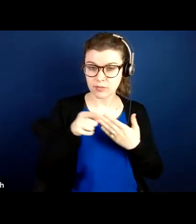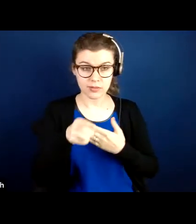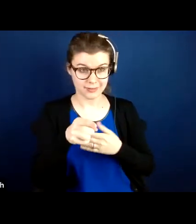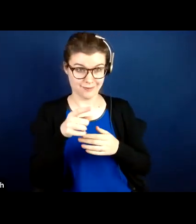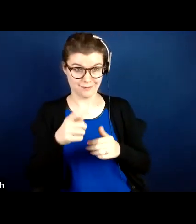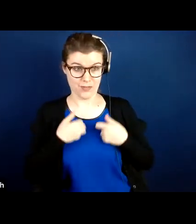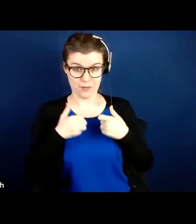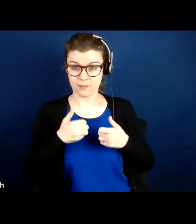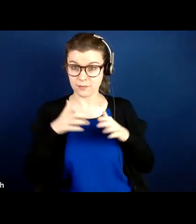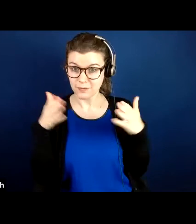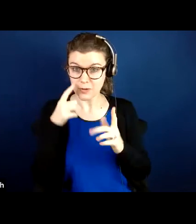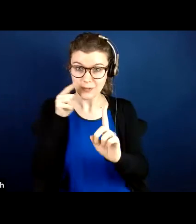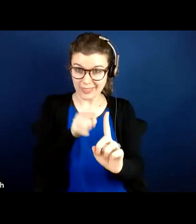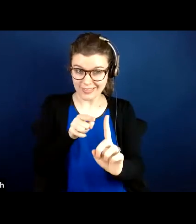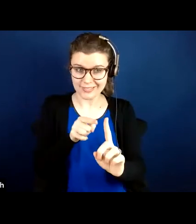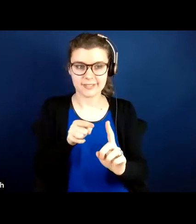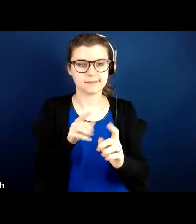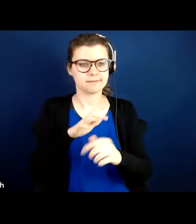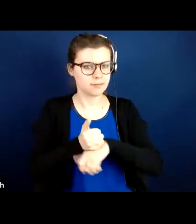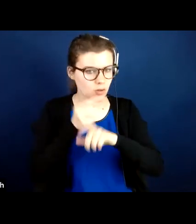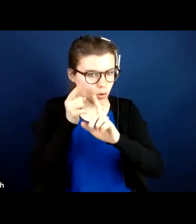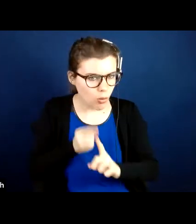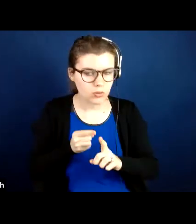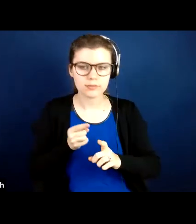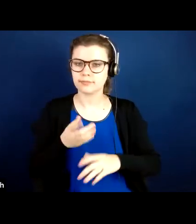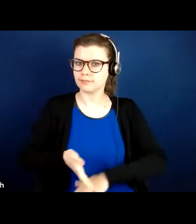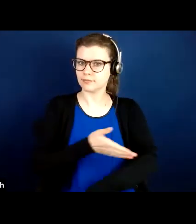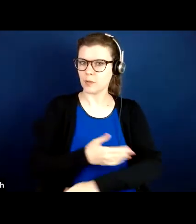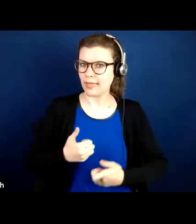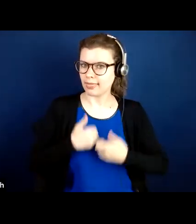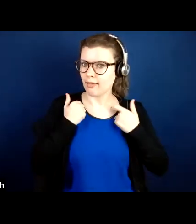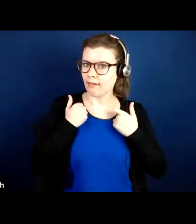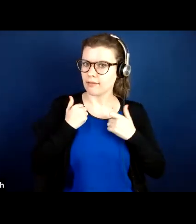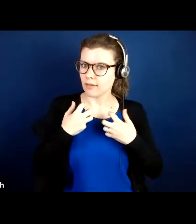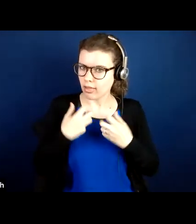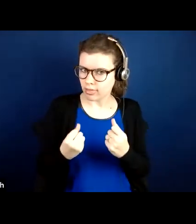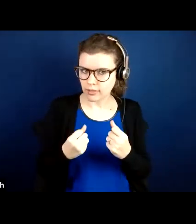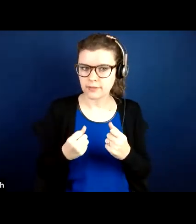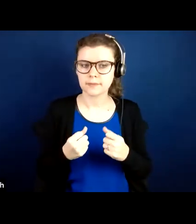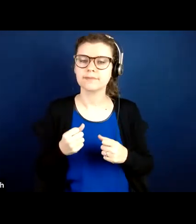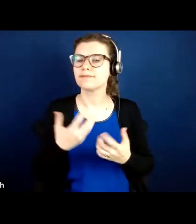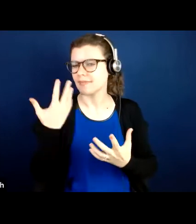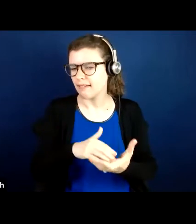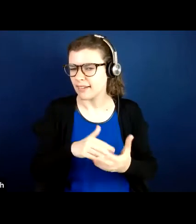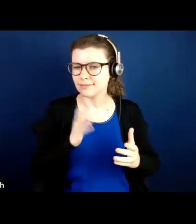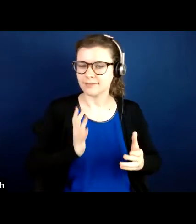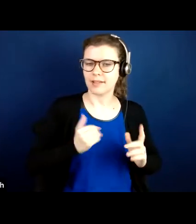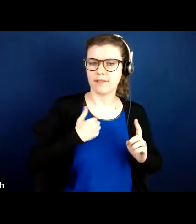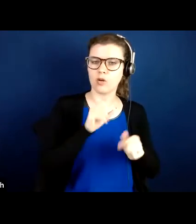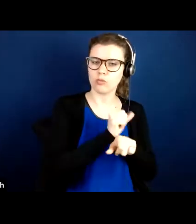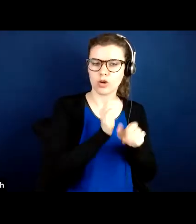to improve overall quality of life and well being. And it's adapted from our older work workbook living well with a disability.